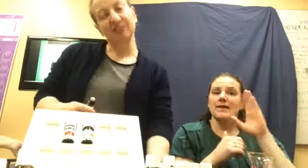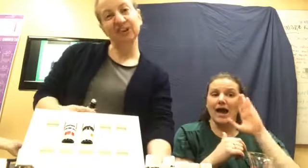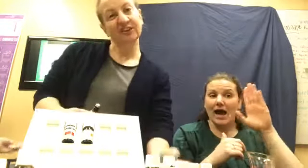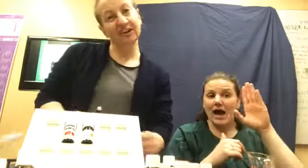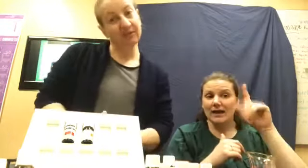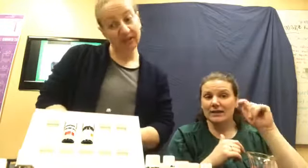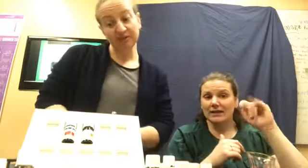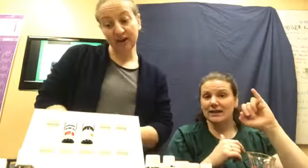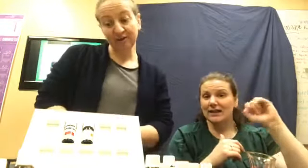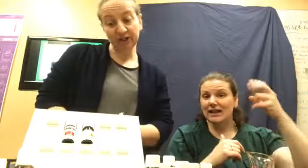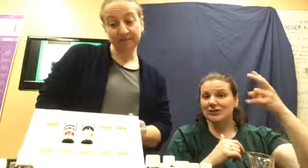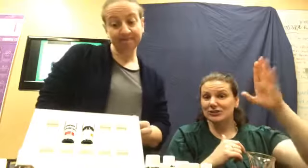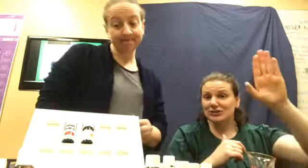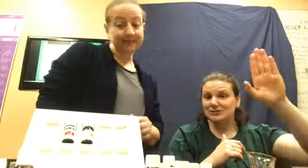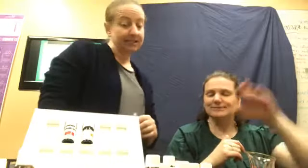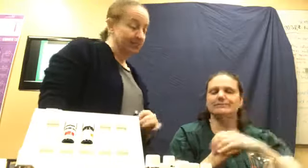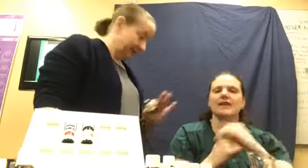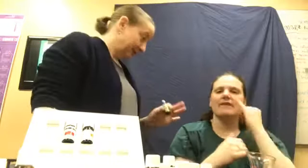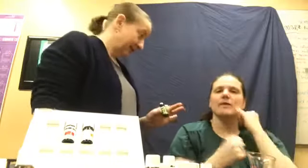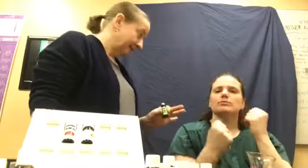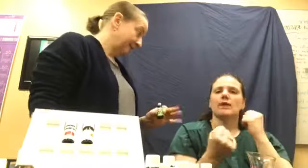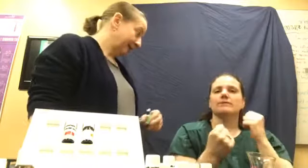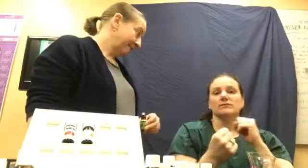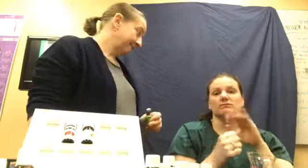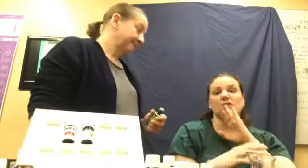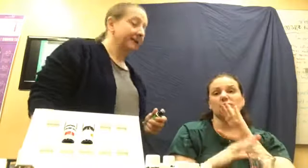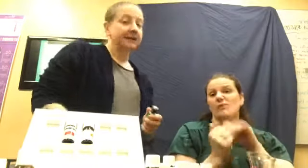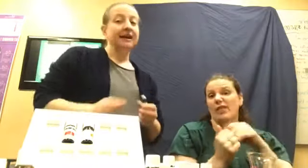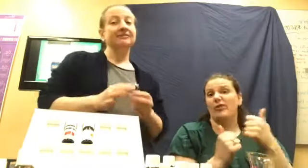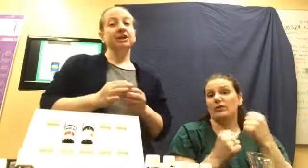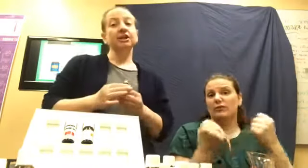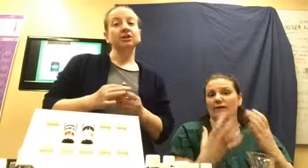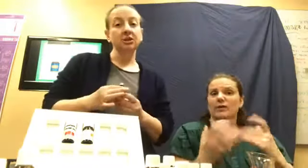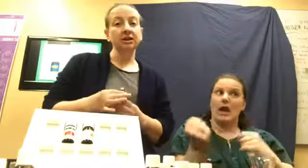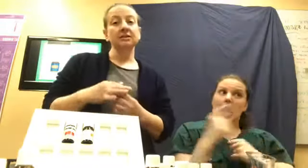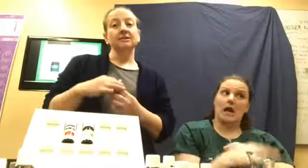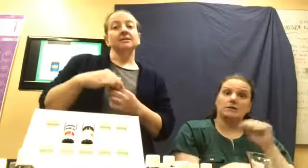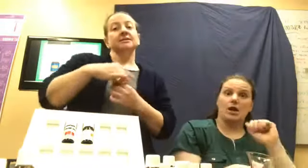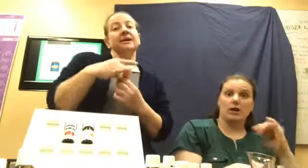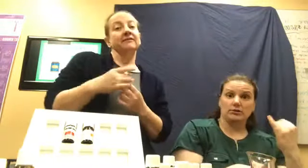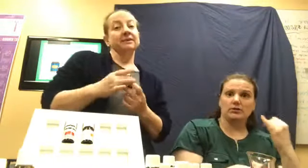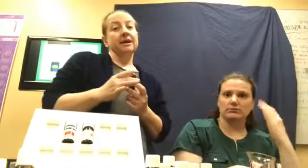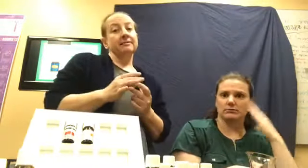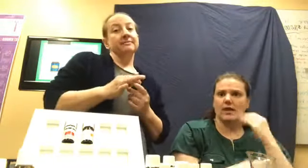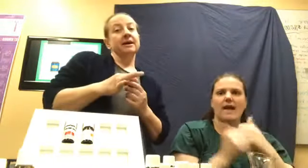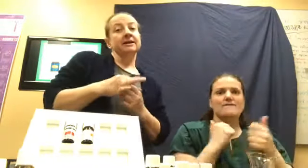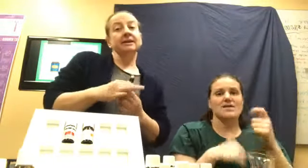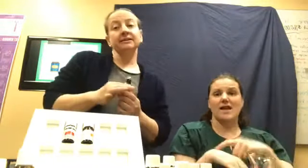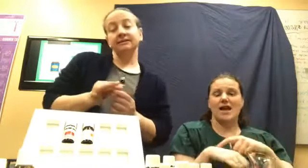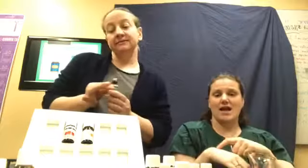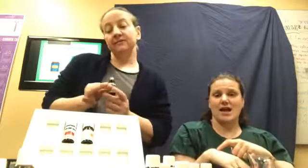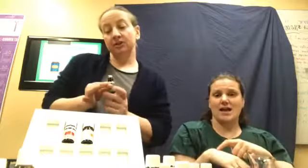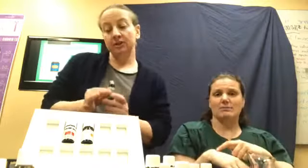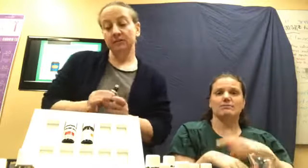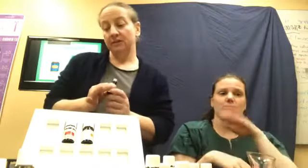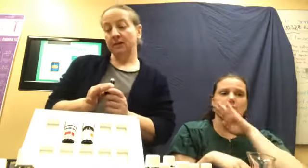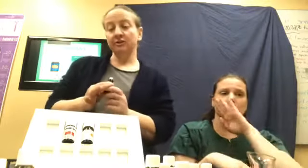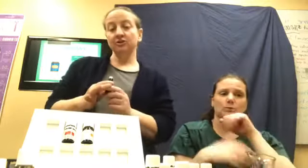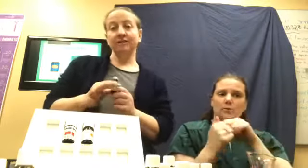frustrated with other drivers. I'm going ask Amanda. I started to turn to every time I get frustrated with another driver,